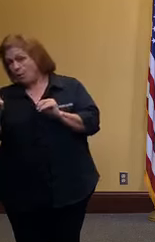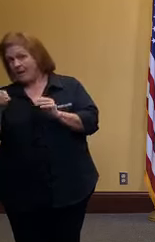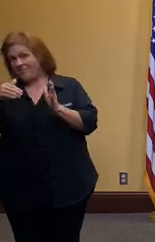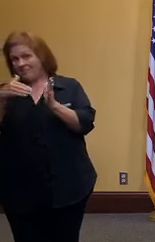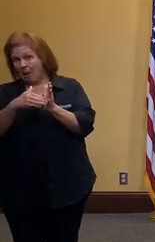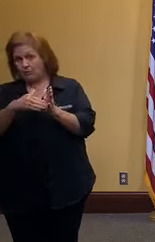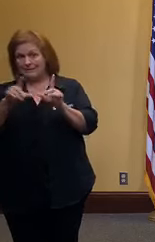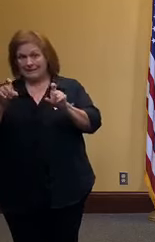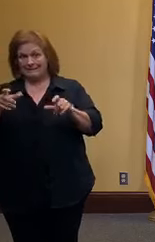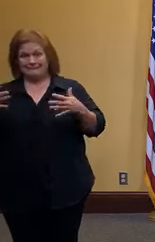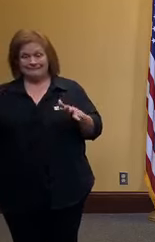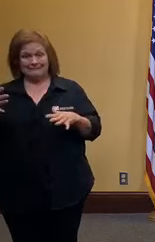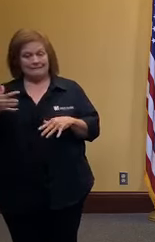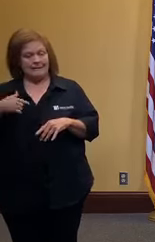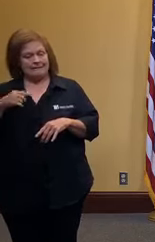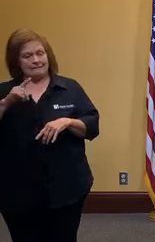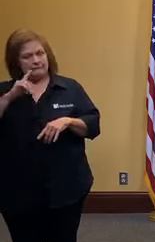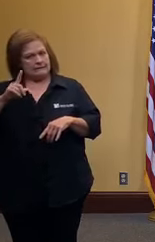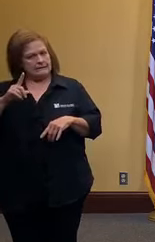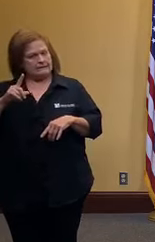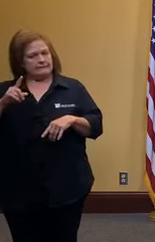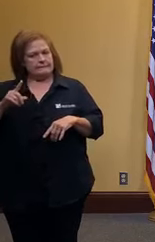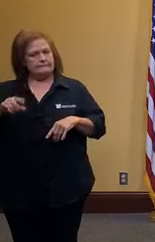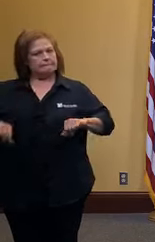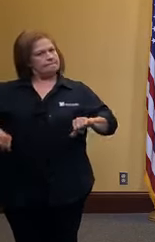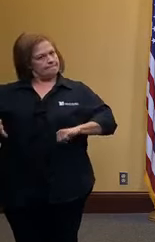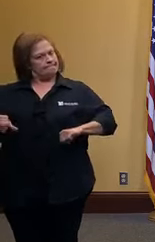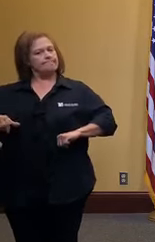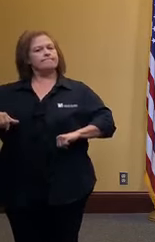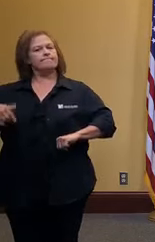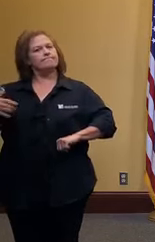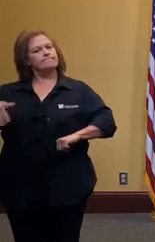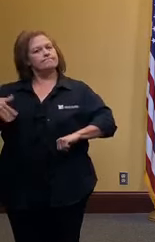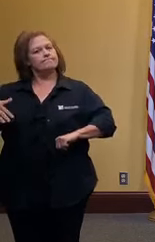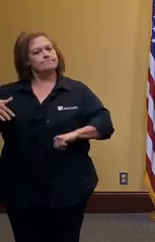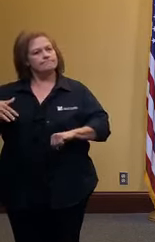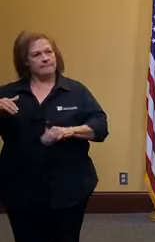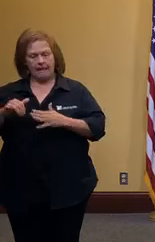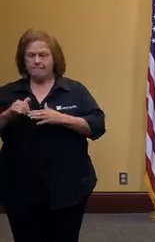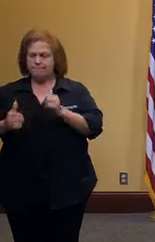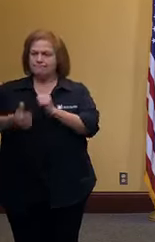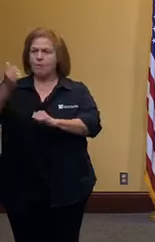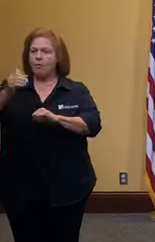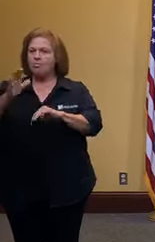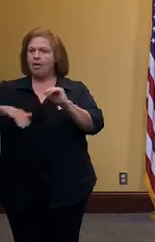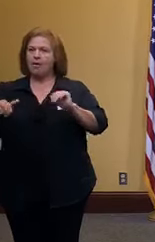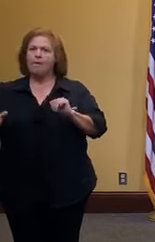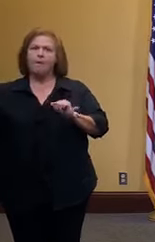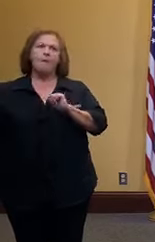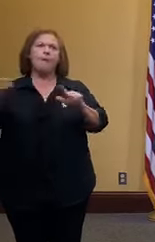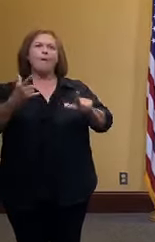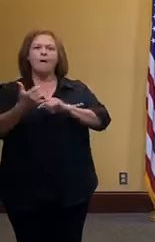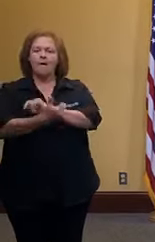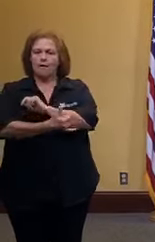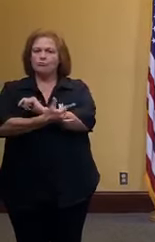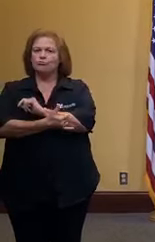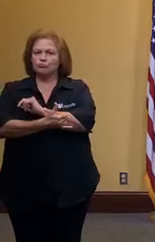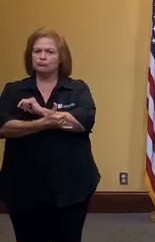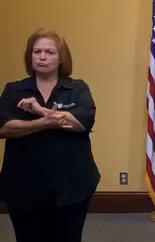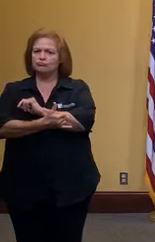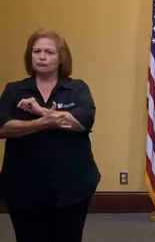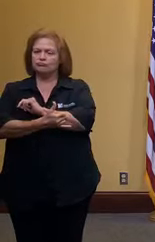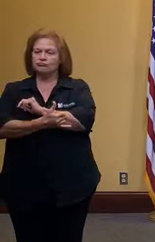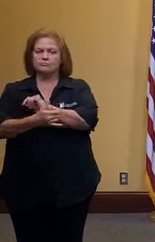tests and i never get tired of bragging about the fact that that is more than most countries in the world are able to do right now um